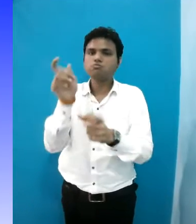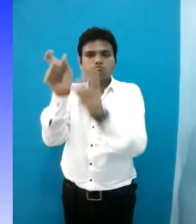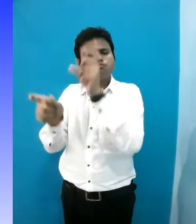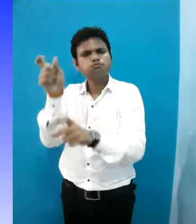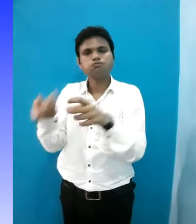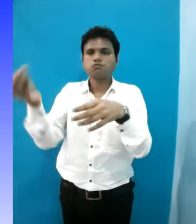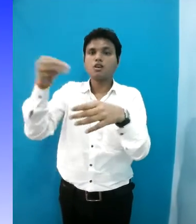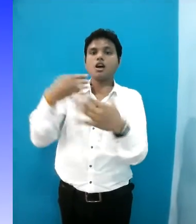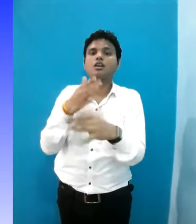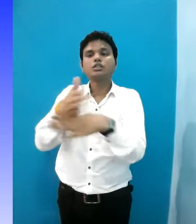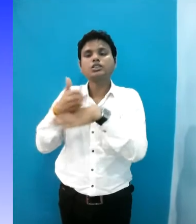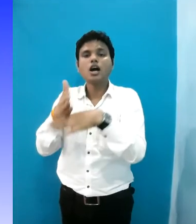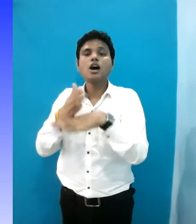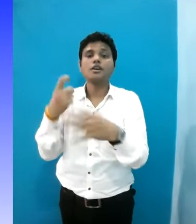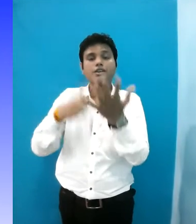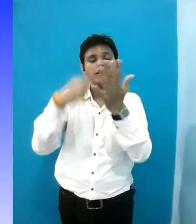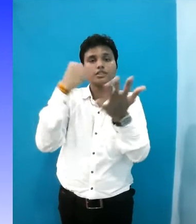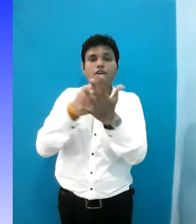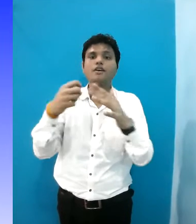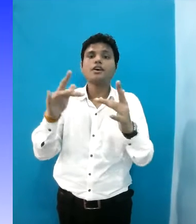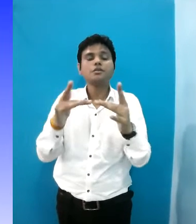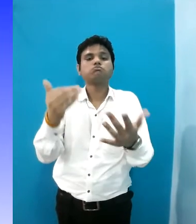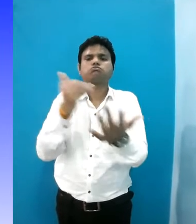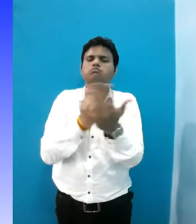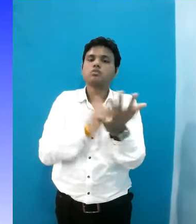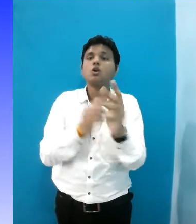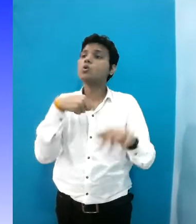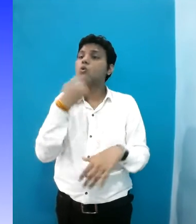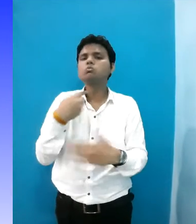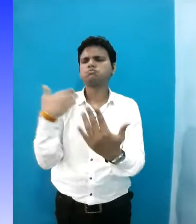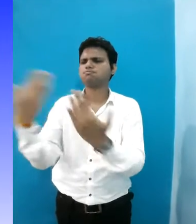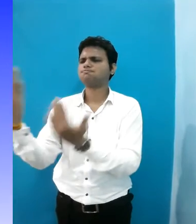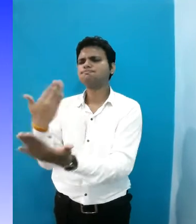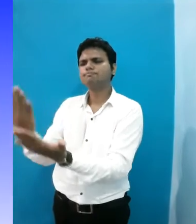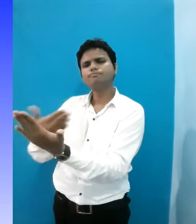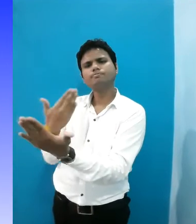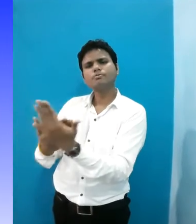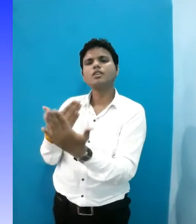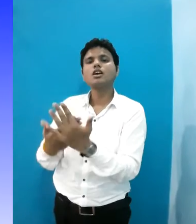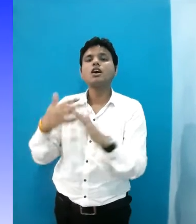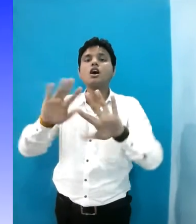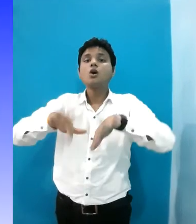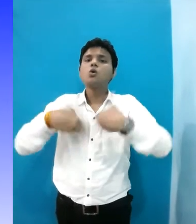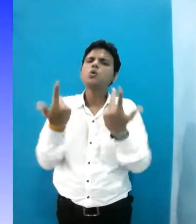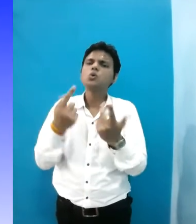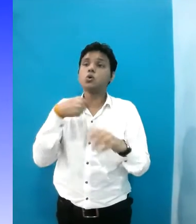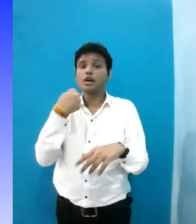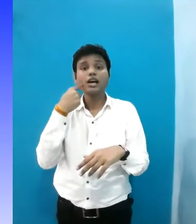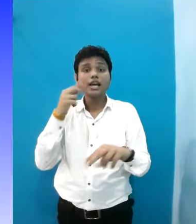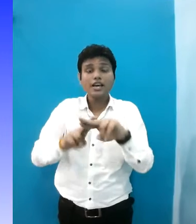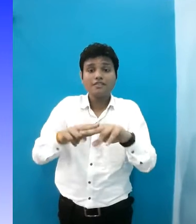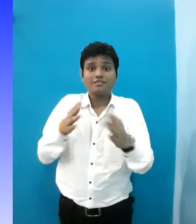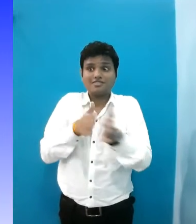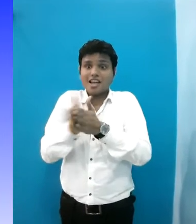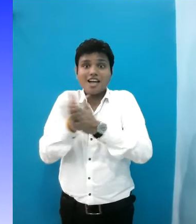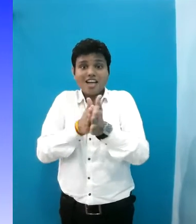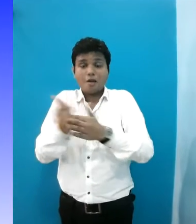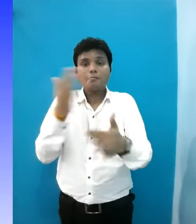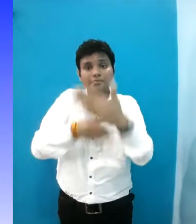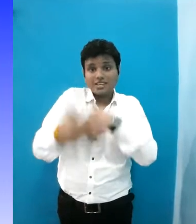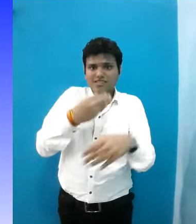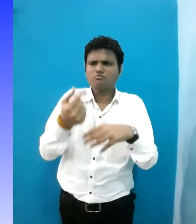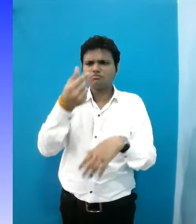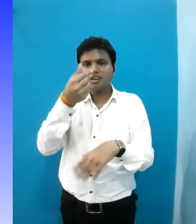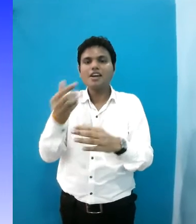participants upon their registration for the webposium. Who can attend? Anyone having keen interest in disability